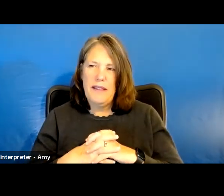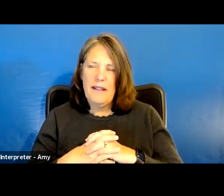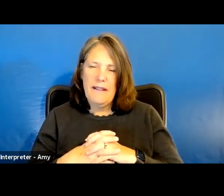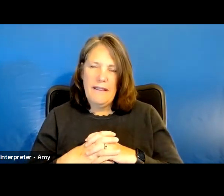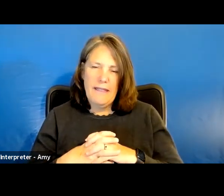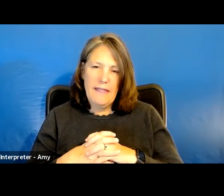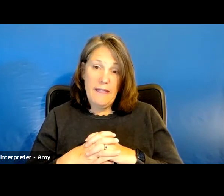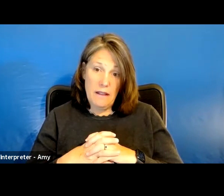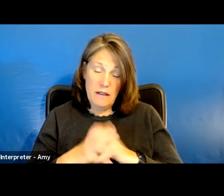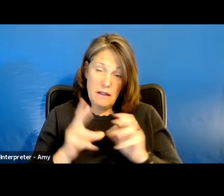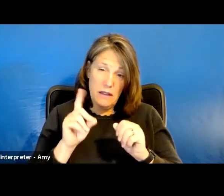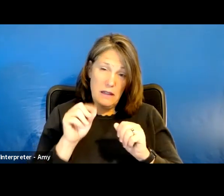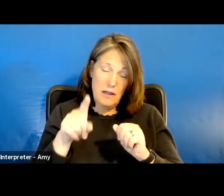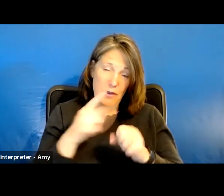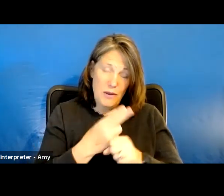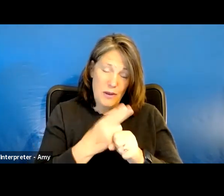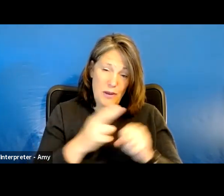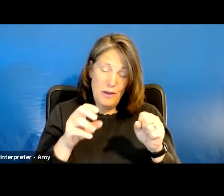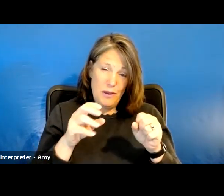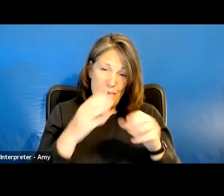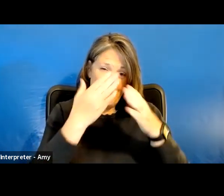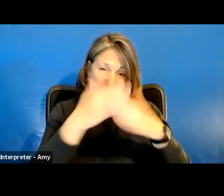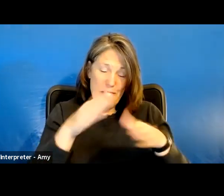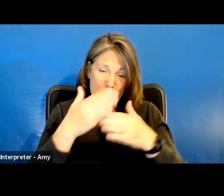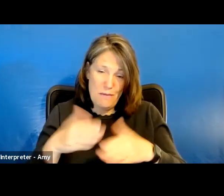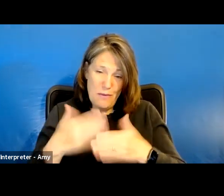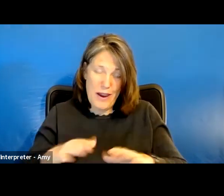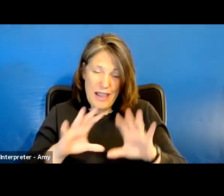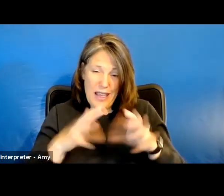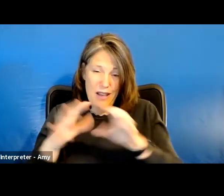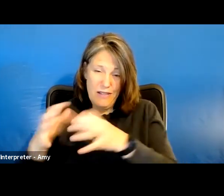Do you use breakout sessions within Zoom? Kay is asking.